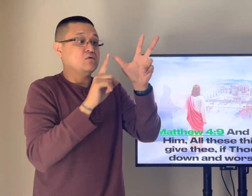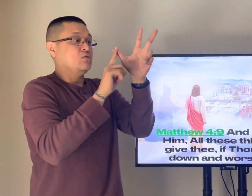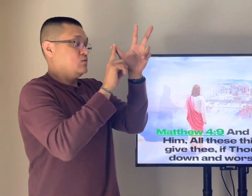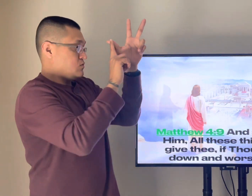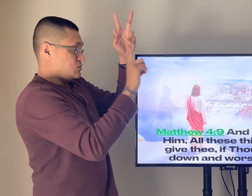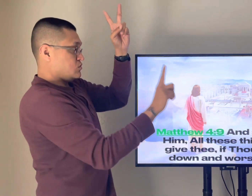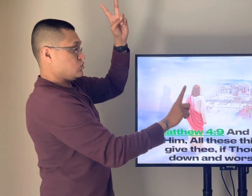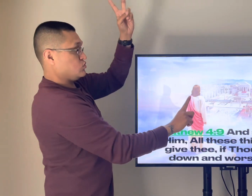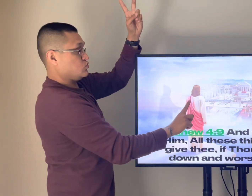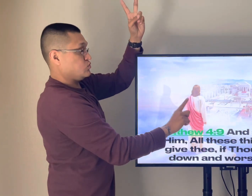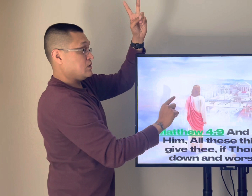you believe in the three